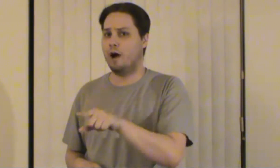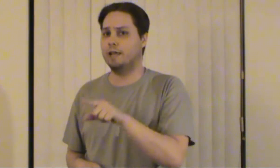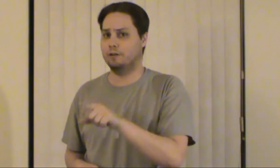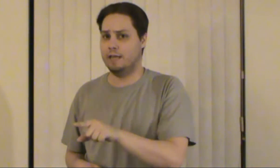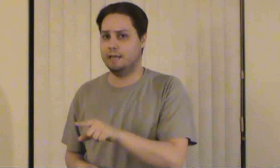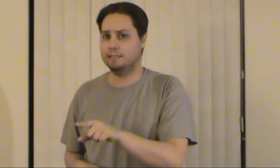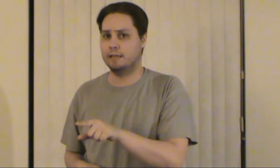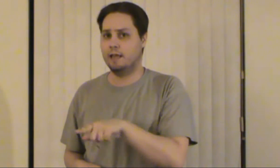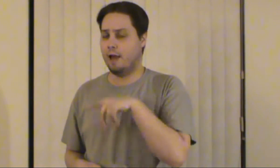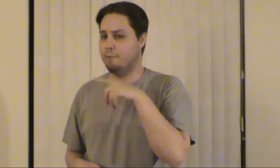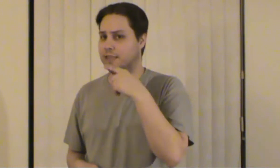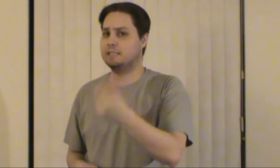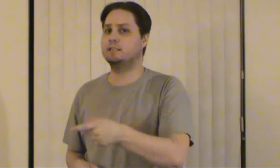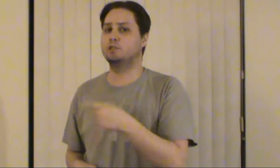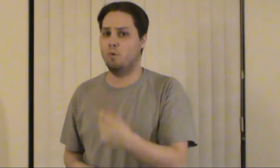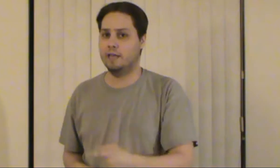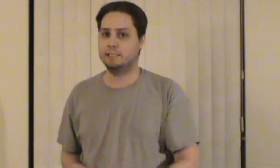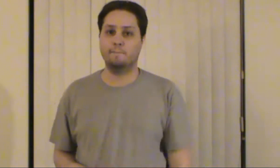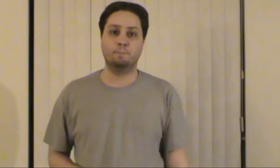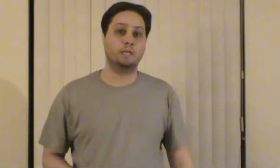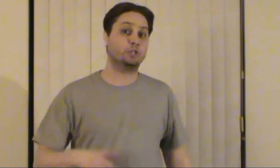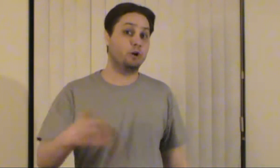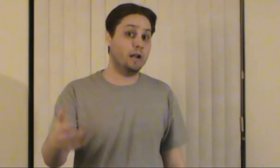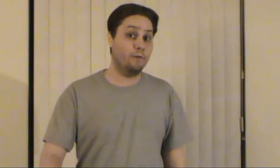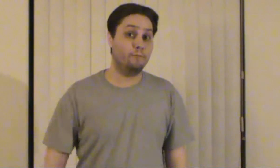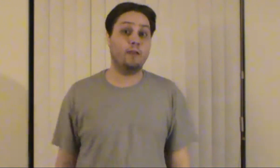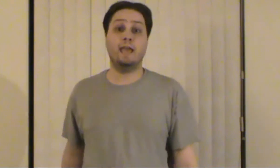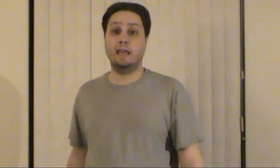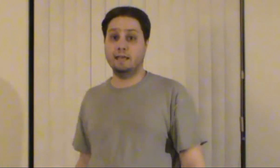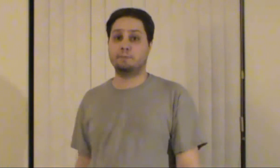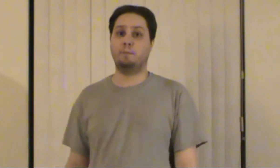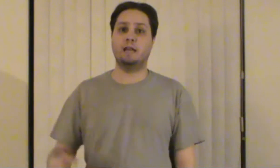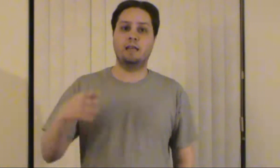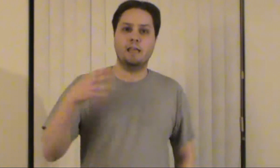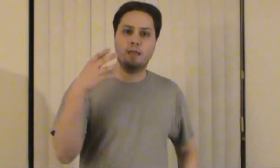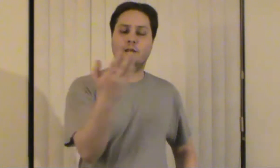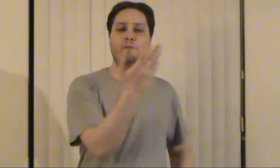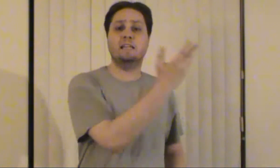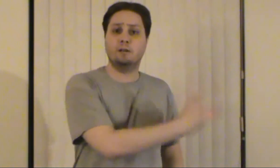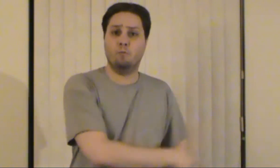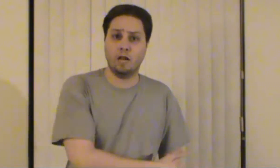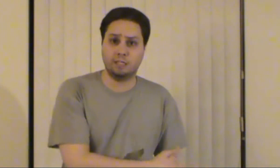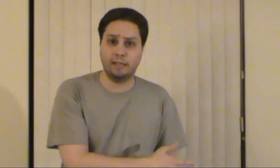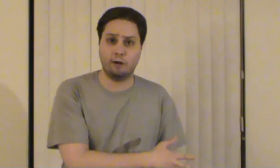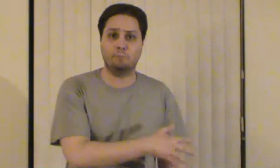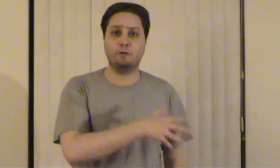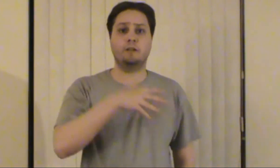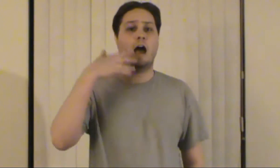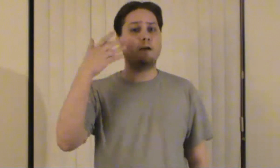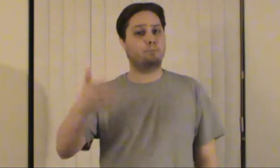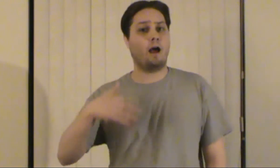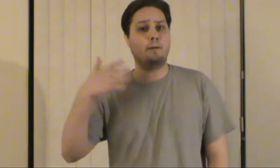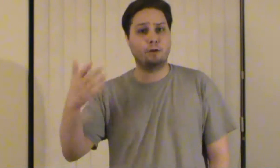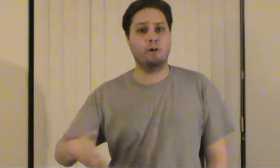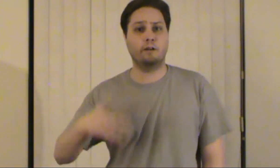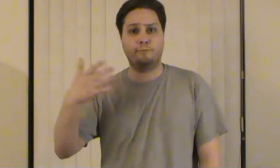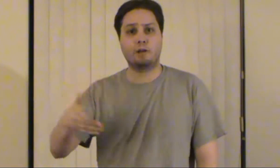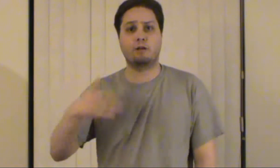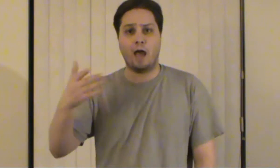father is i bet this is the twist sure enough it is but even if i didn't watch collateral beauty i probably would have figured